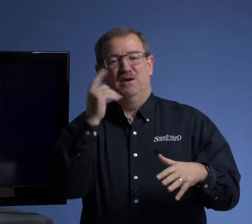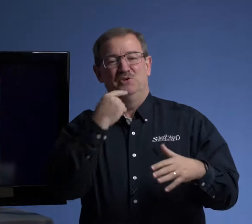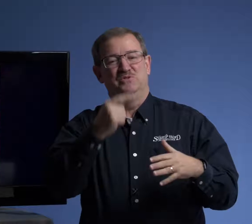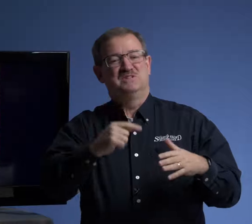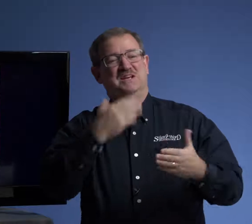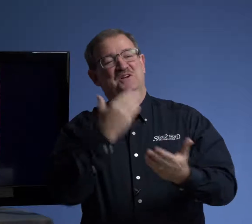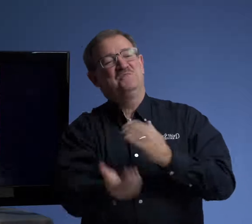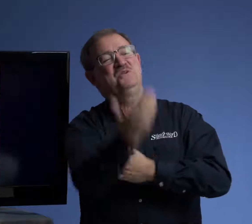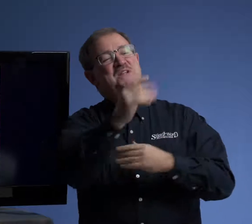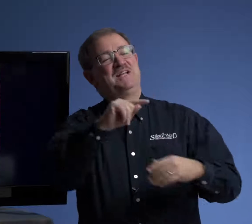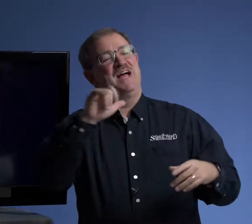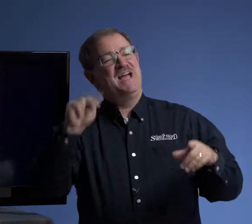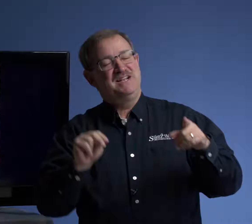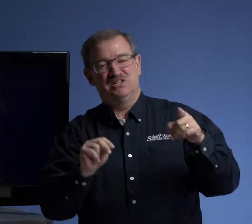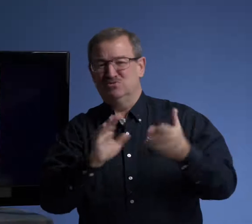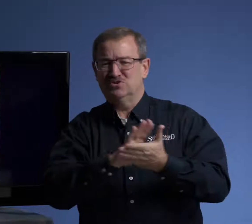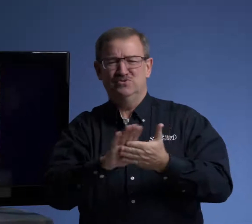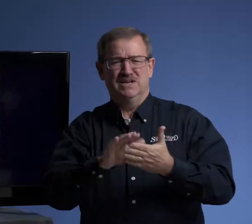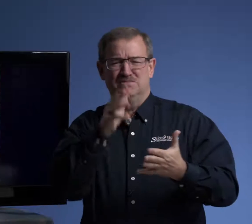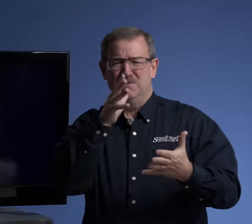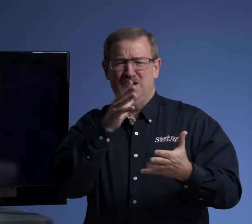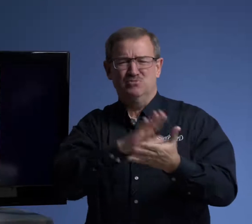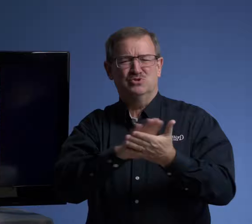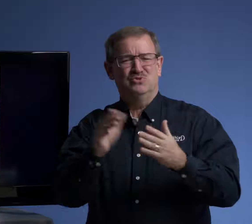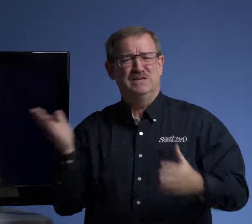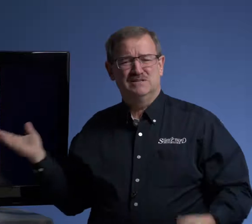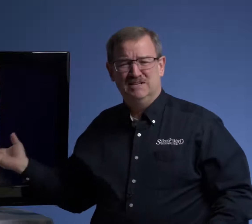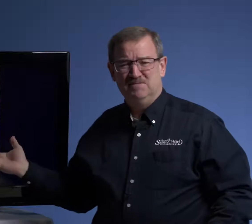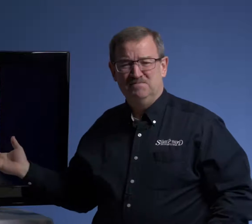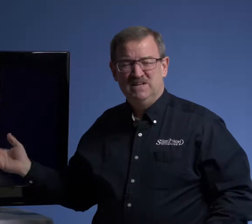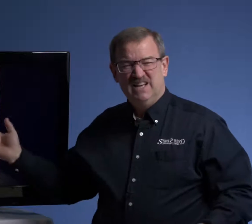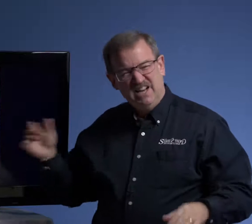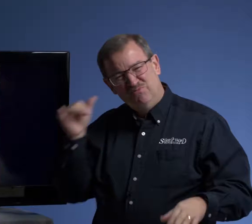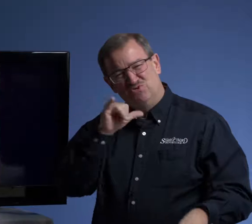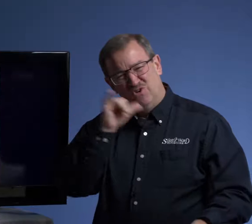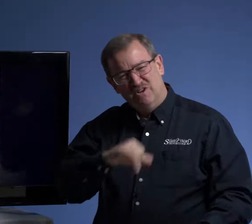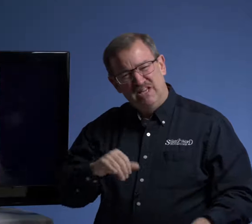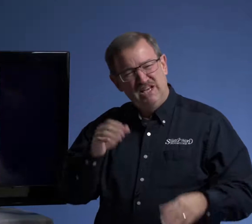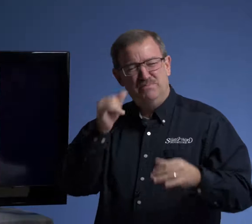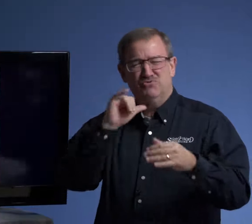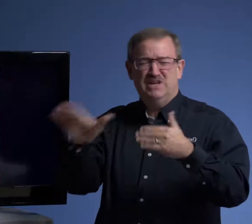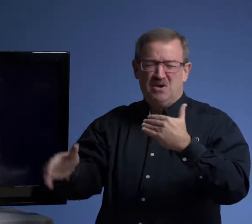mom would always say, Good morning, Glenn. She was so nice. My mom was so nice to him. And he was drunk. He had been drinking